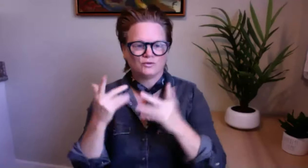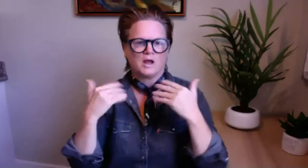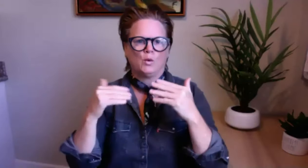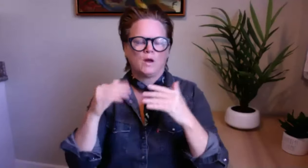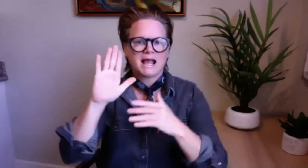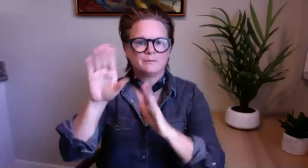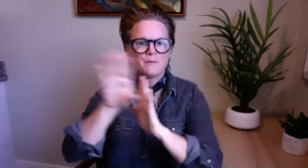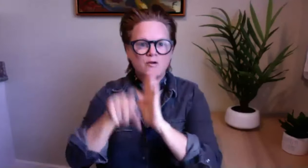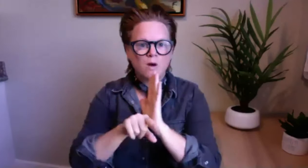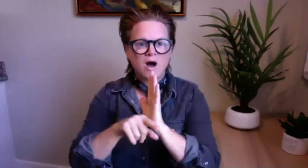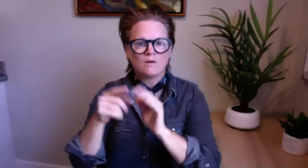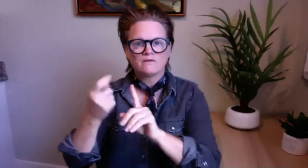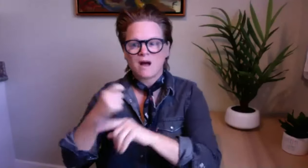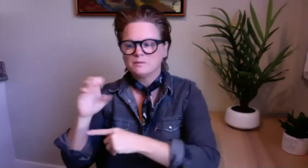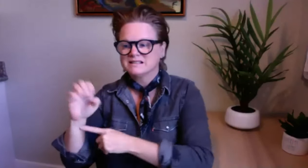curriculum